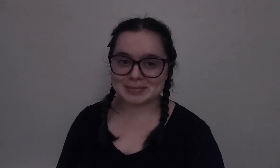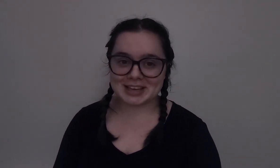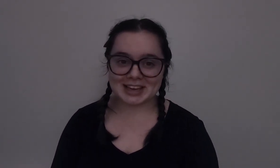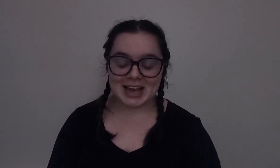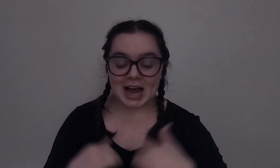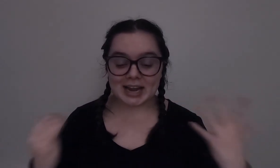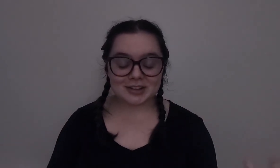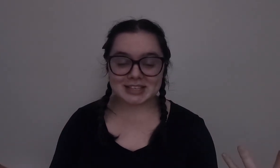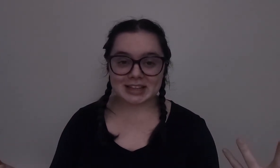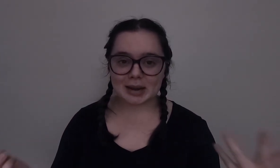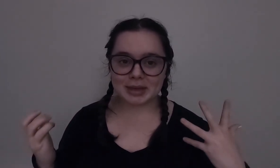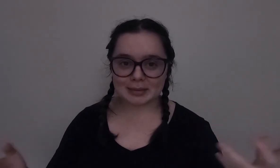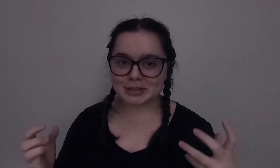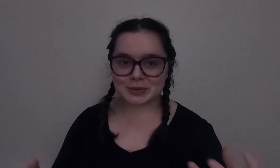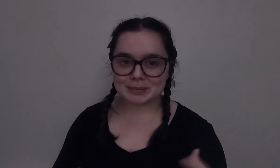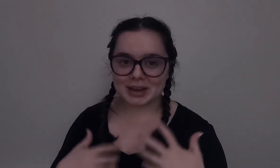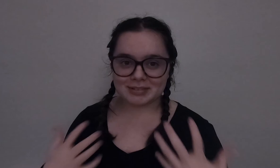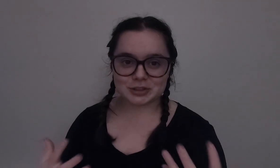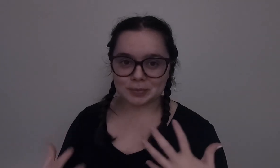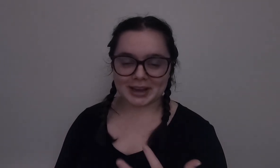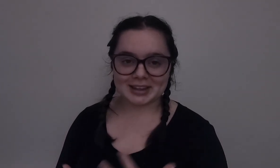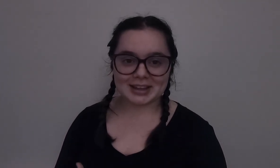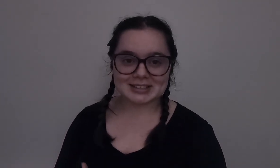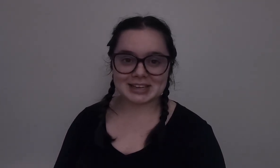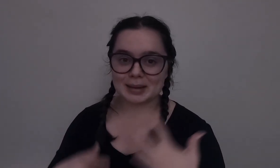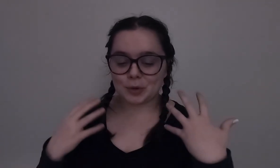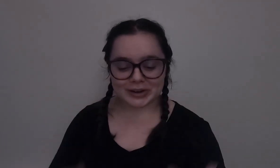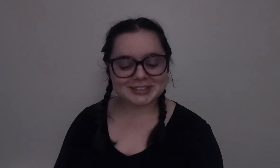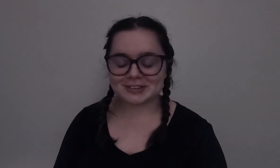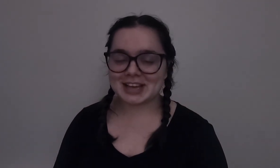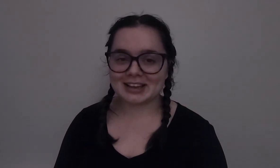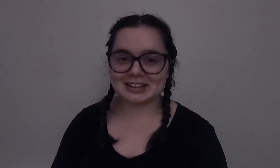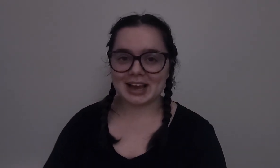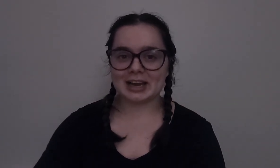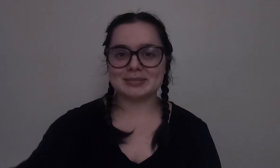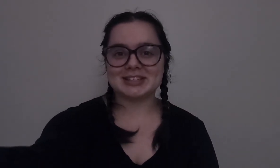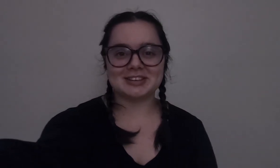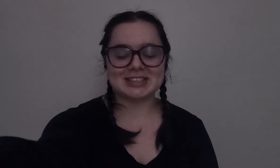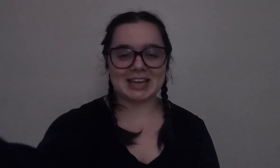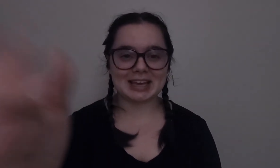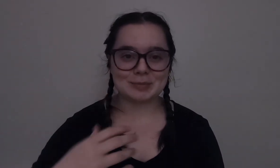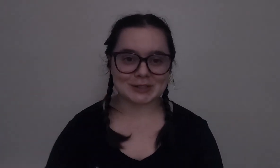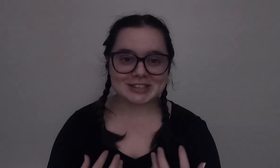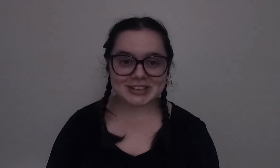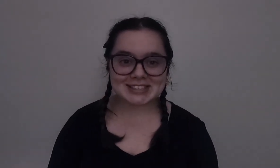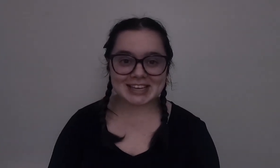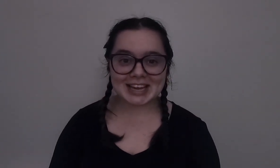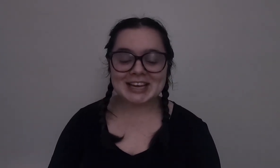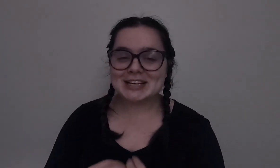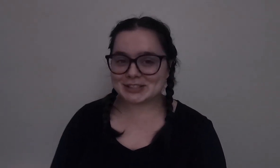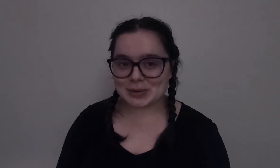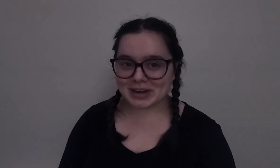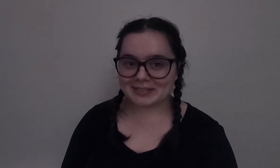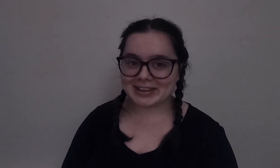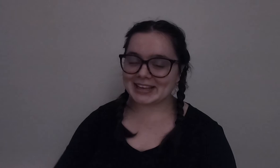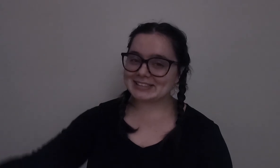me announcing that I'm going to be doing my adventure bucket list and I'm going to start tackling the items and start taking it more seriously scuba diving is